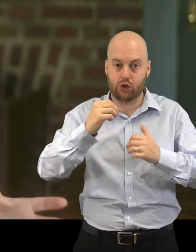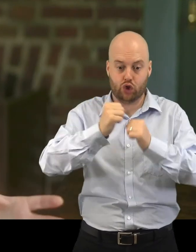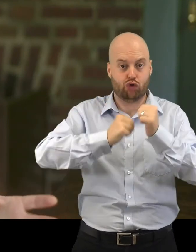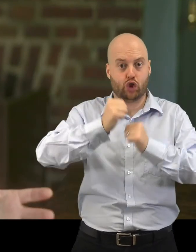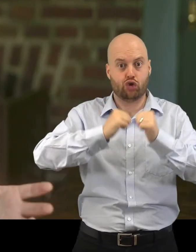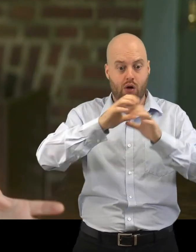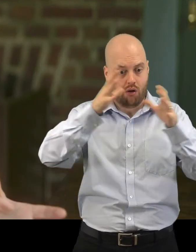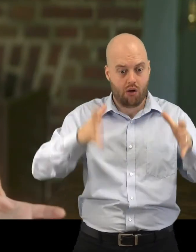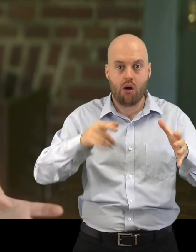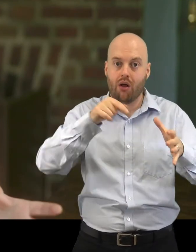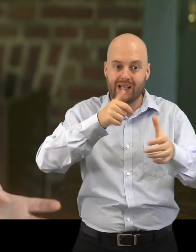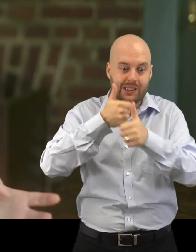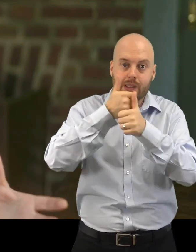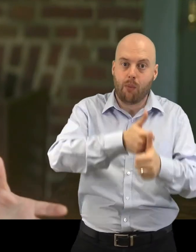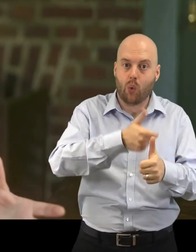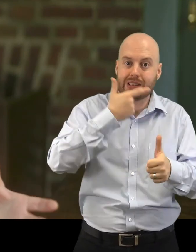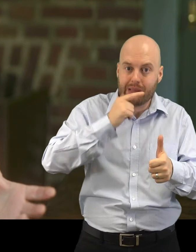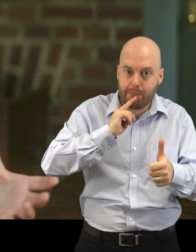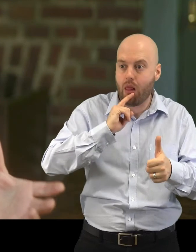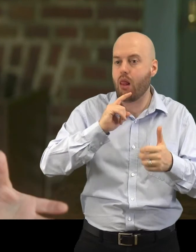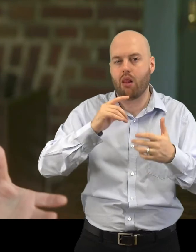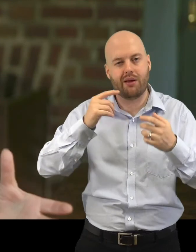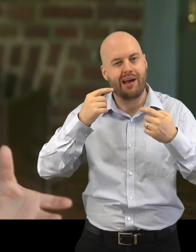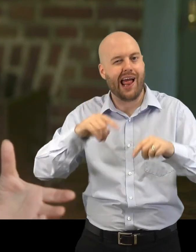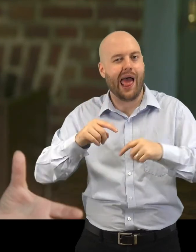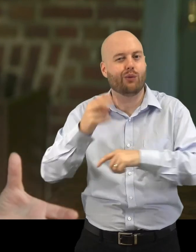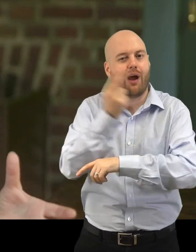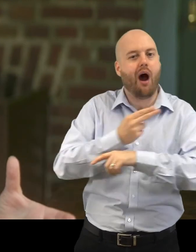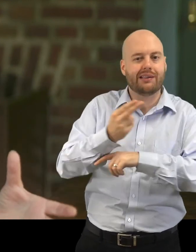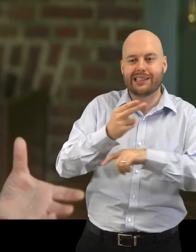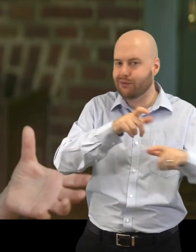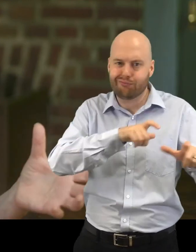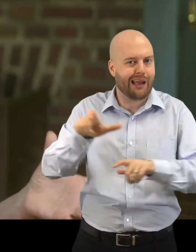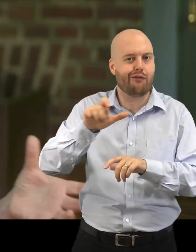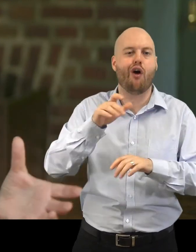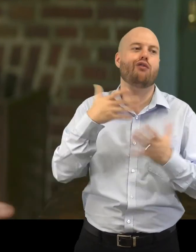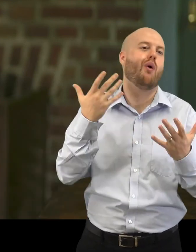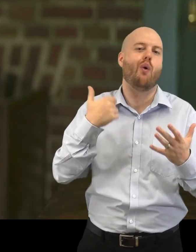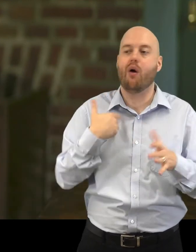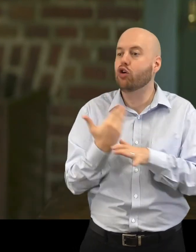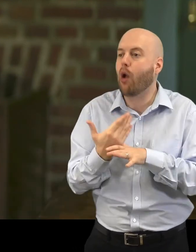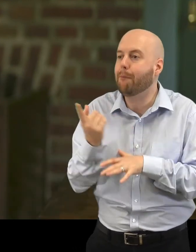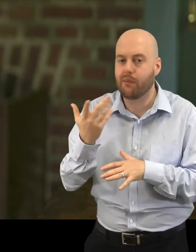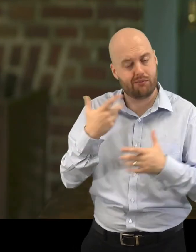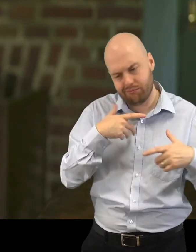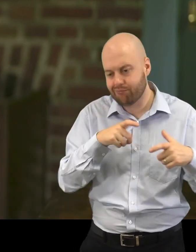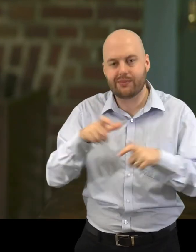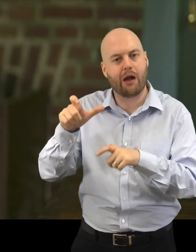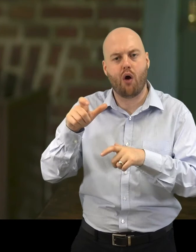that supports people and allows artists to be artists or workers to be workers and